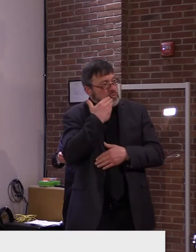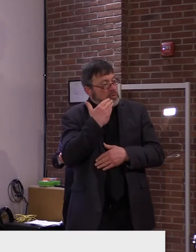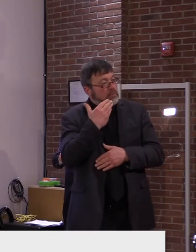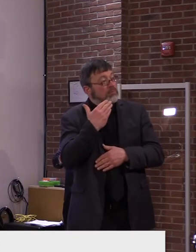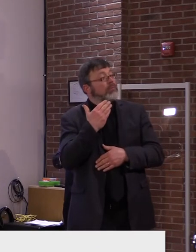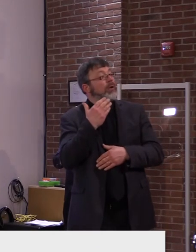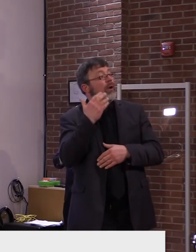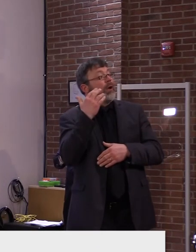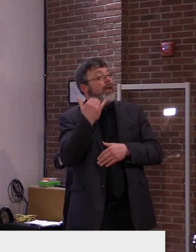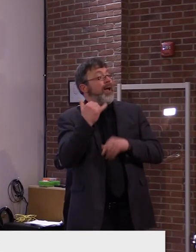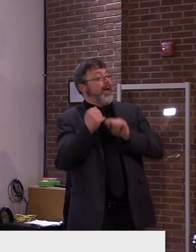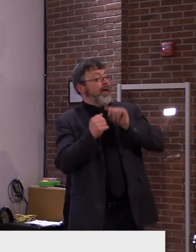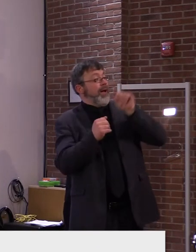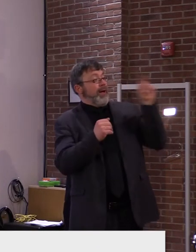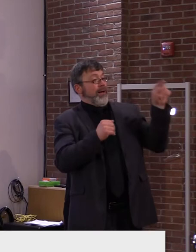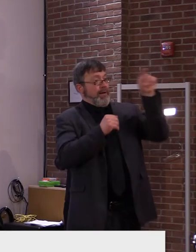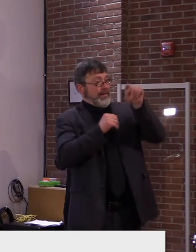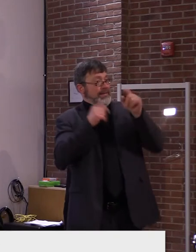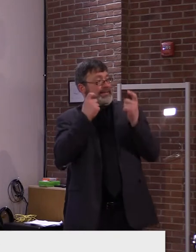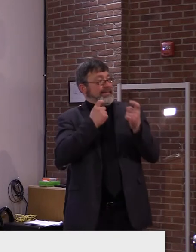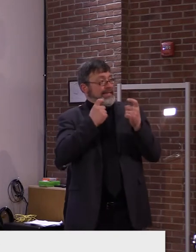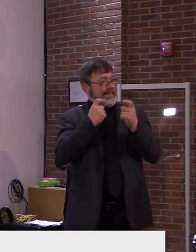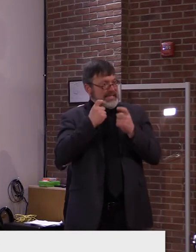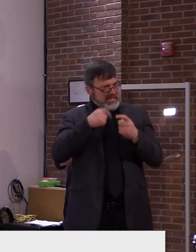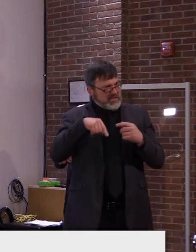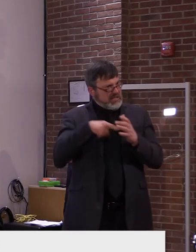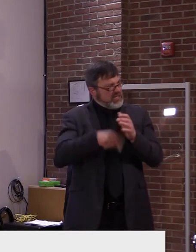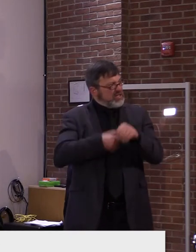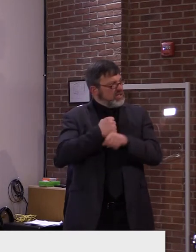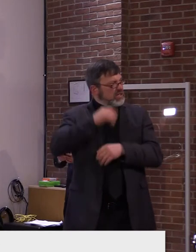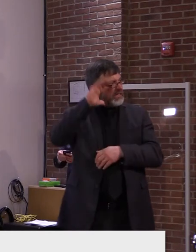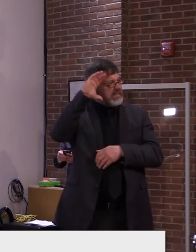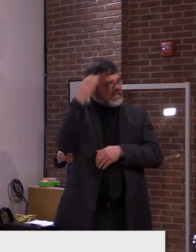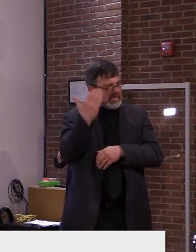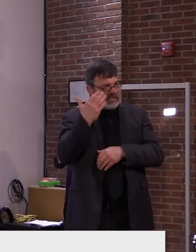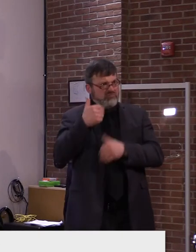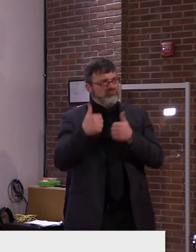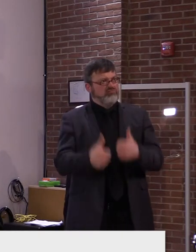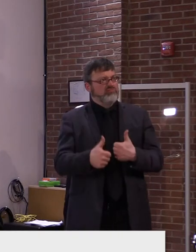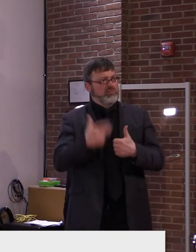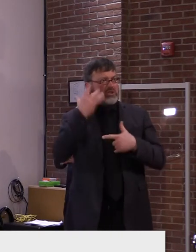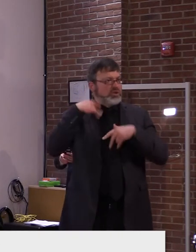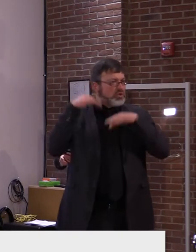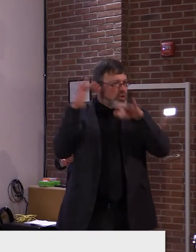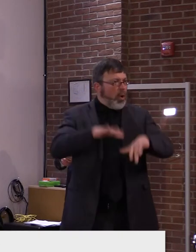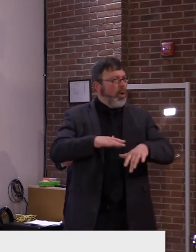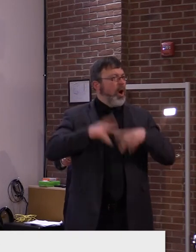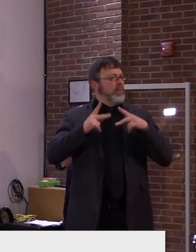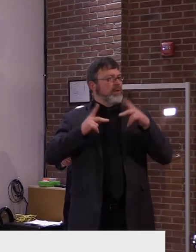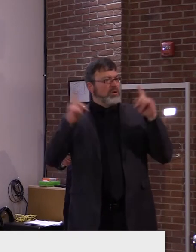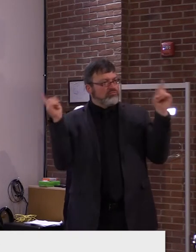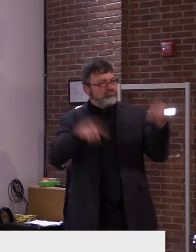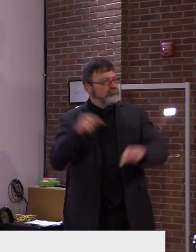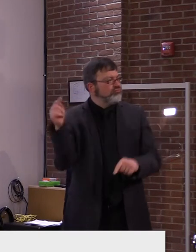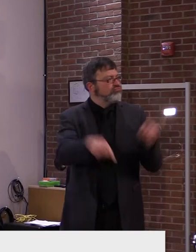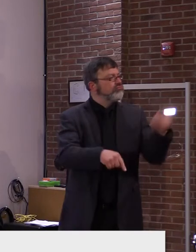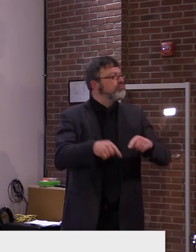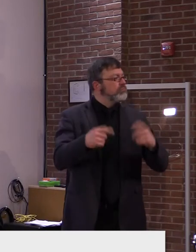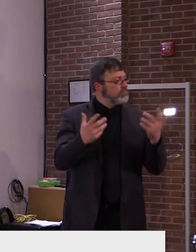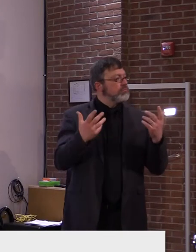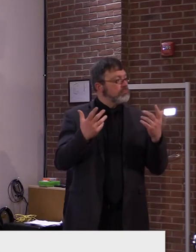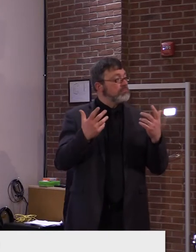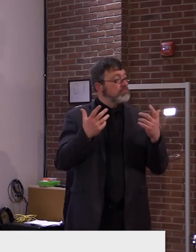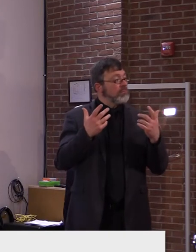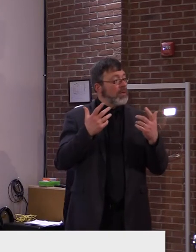really a surprisingly good, um, season. The snow has been phenomenal. Um, cases have been low, and, um, so I'm wondering,